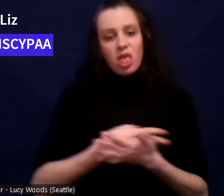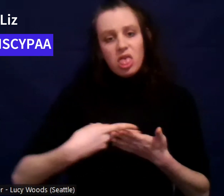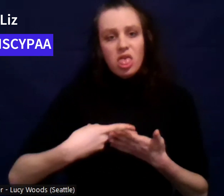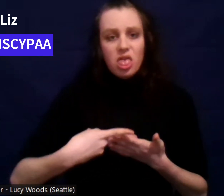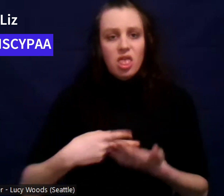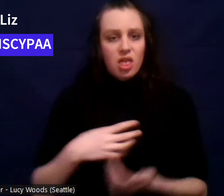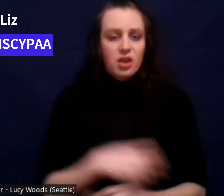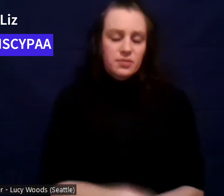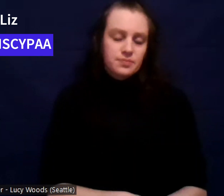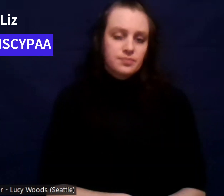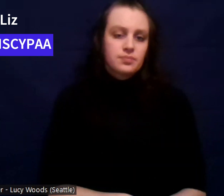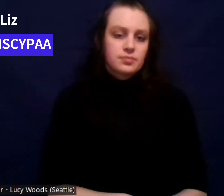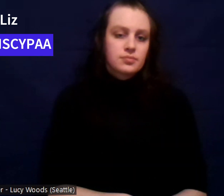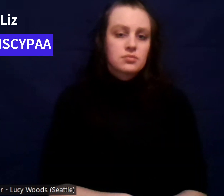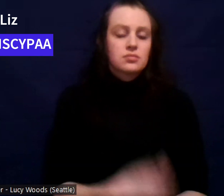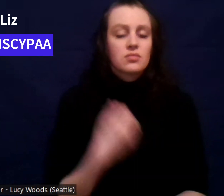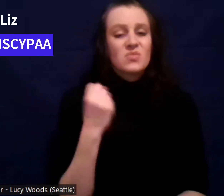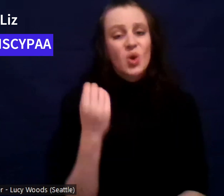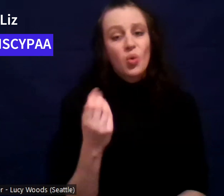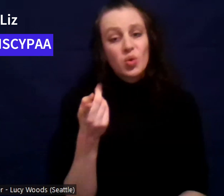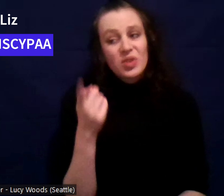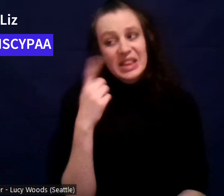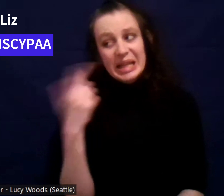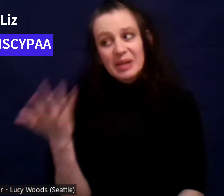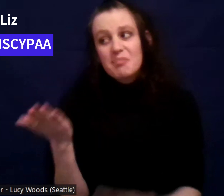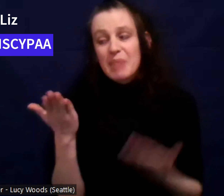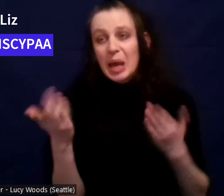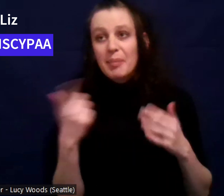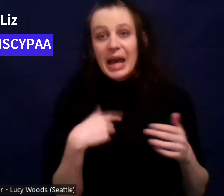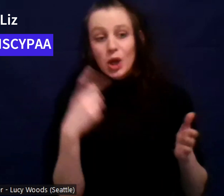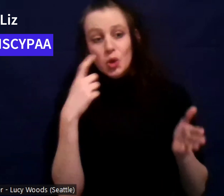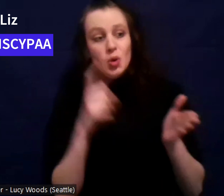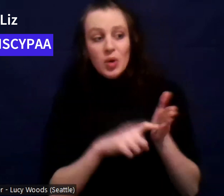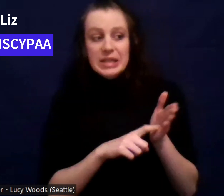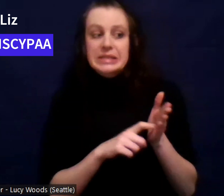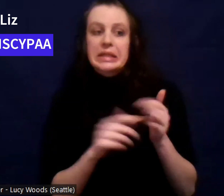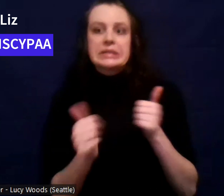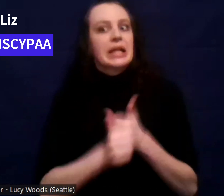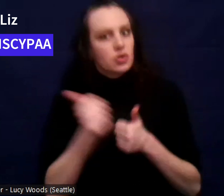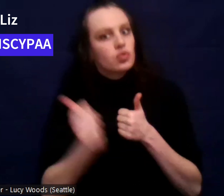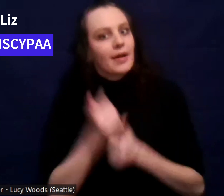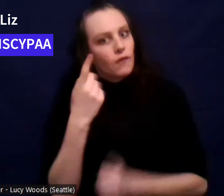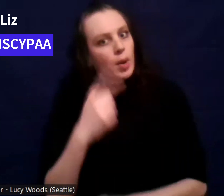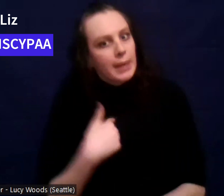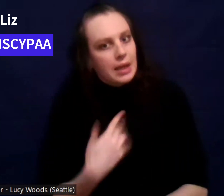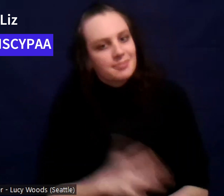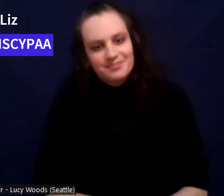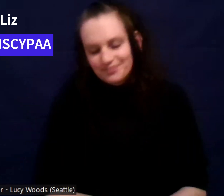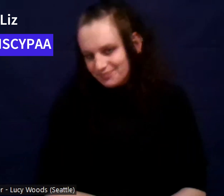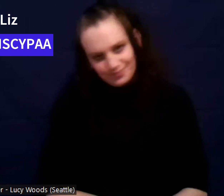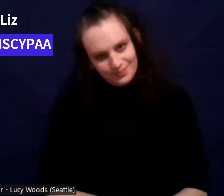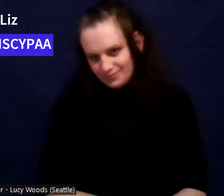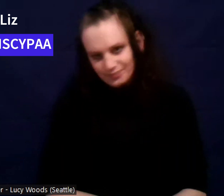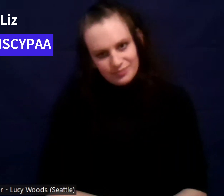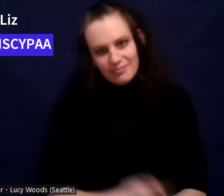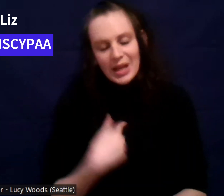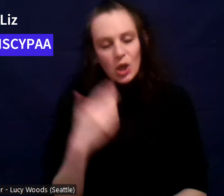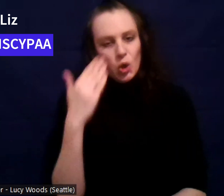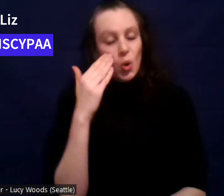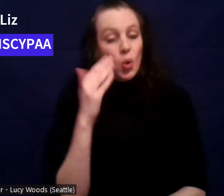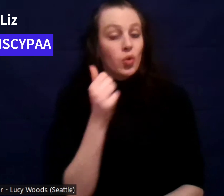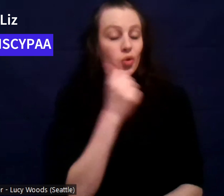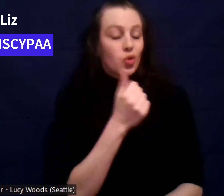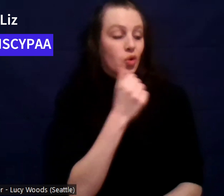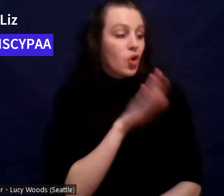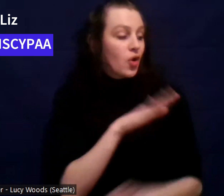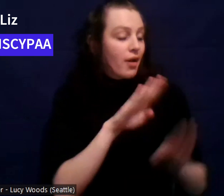so you would think that that would be like a red flag. Um, um, I know, um, the mom of the girl's house I was at,